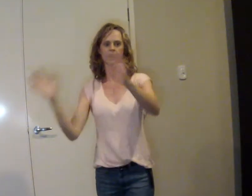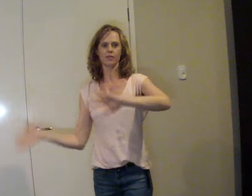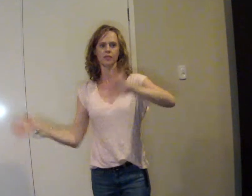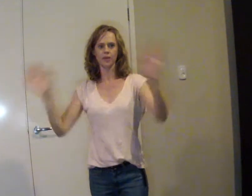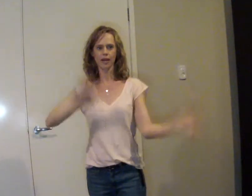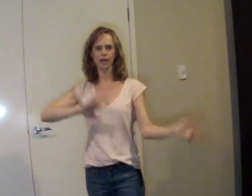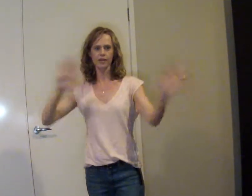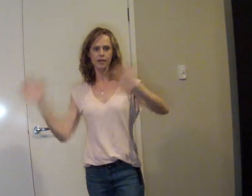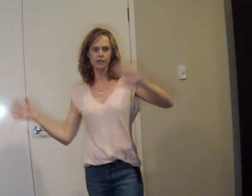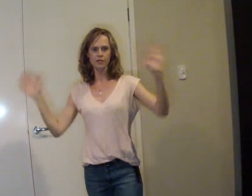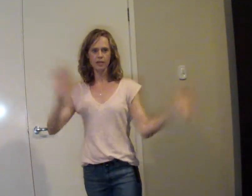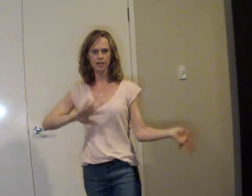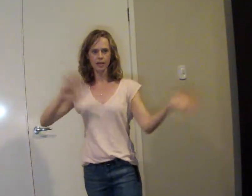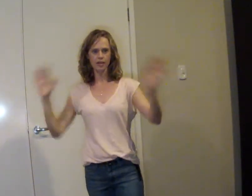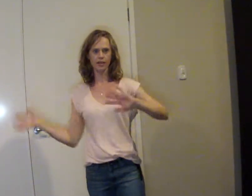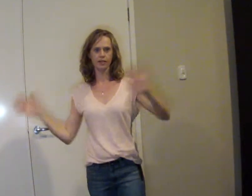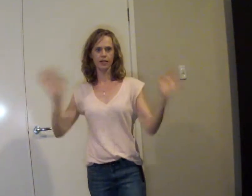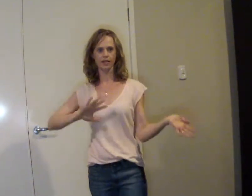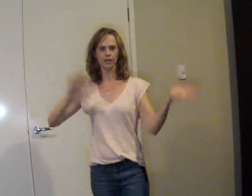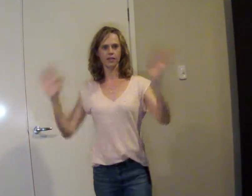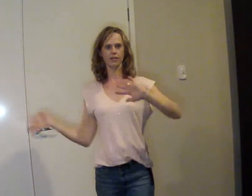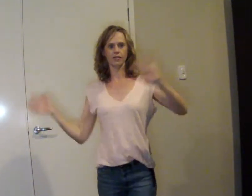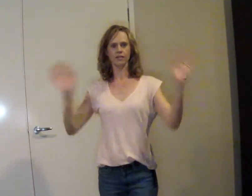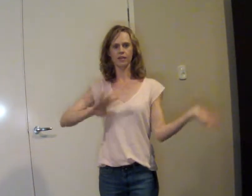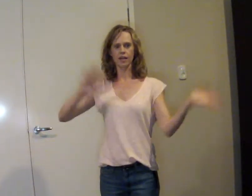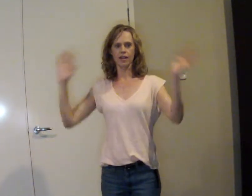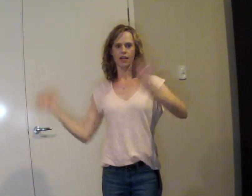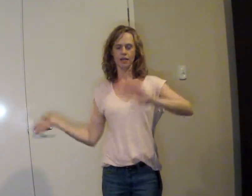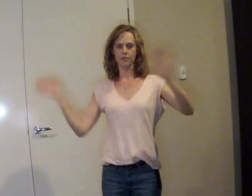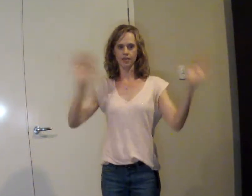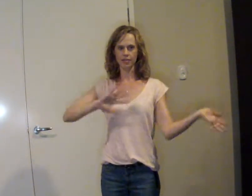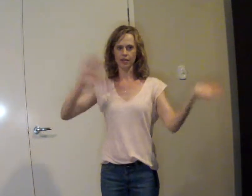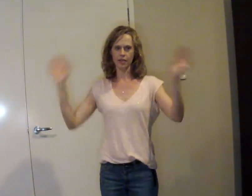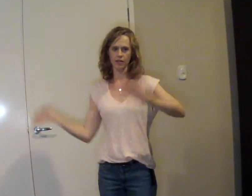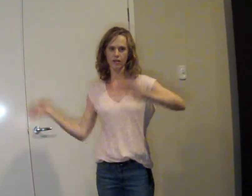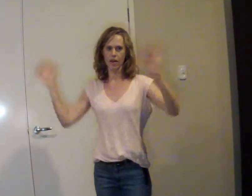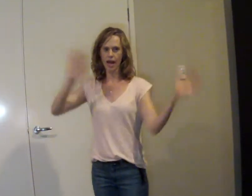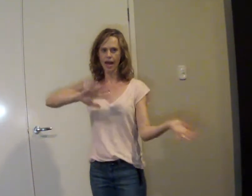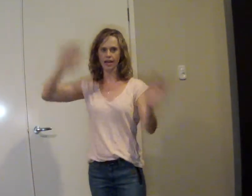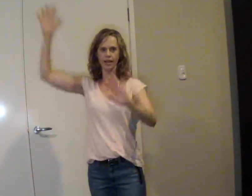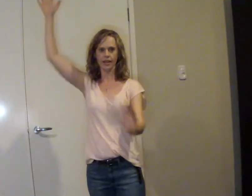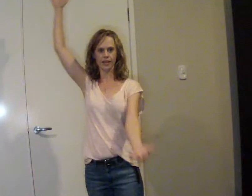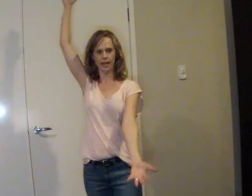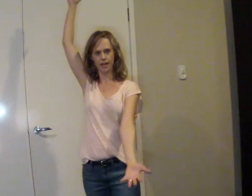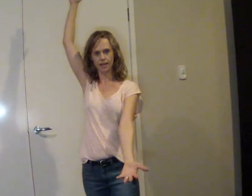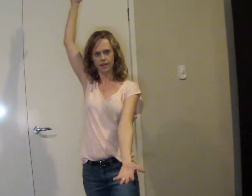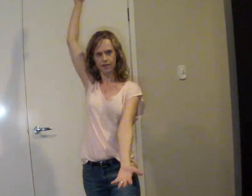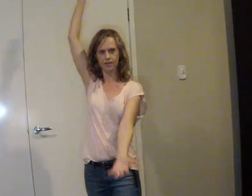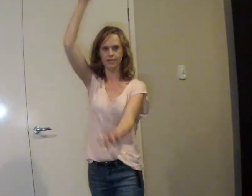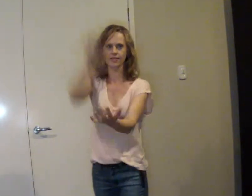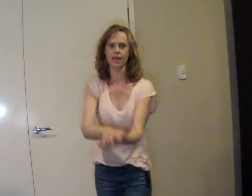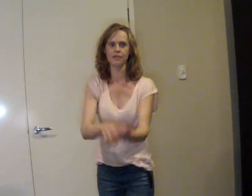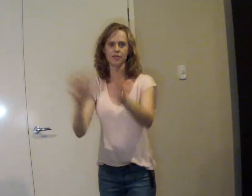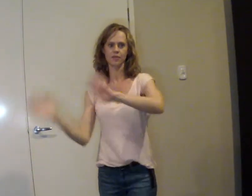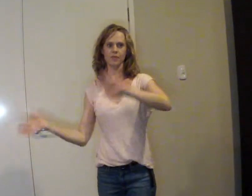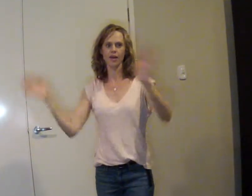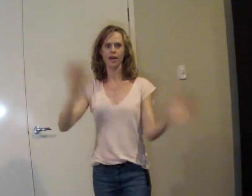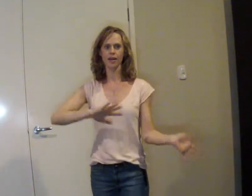me see your alligator Let me see your